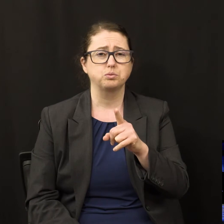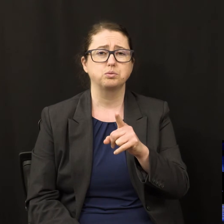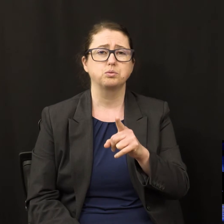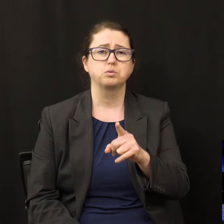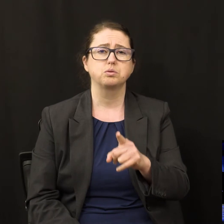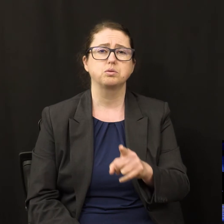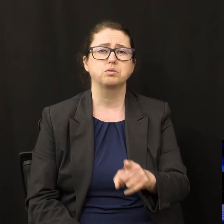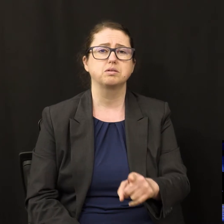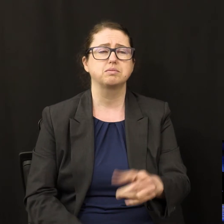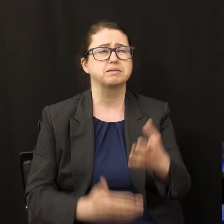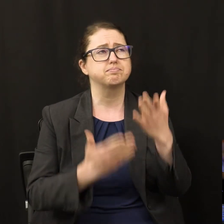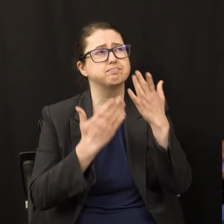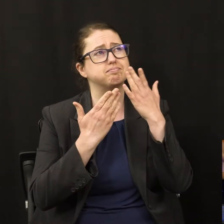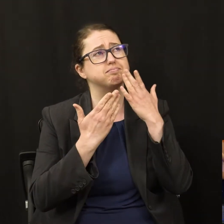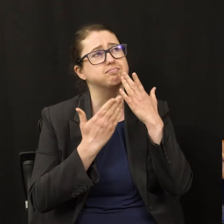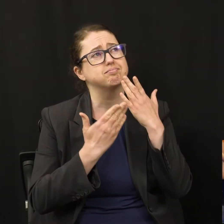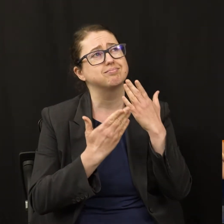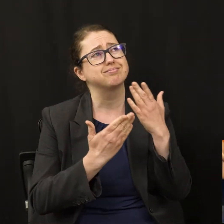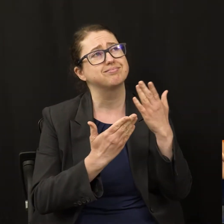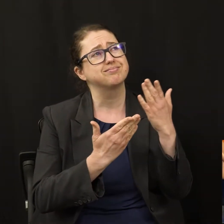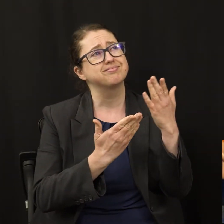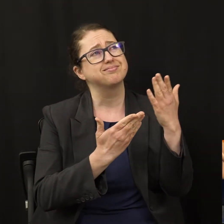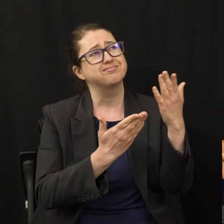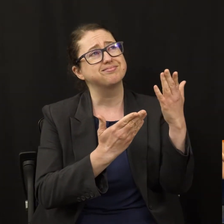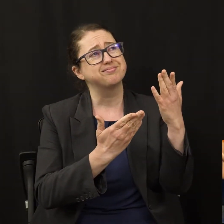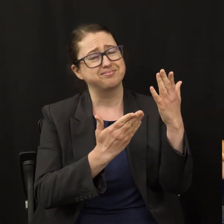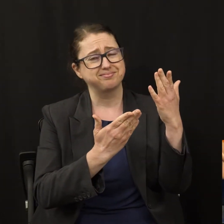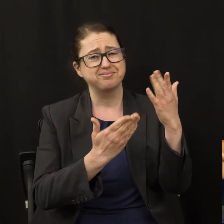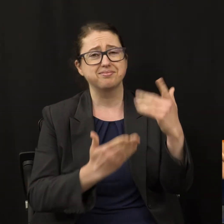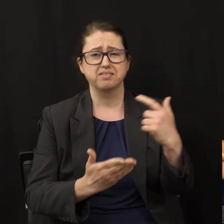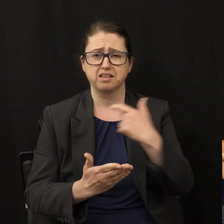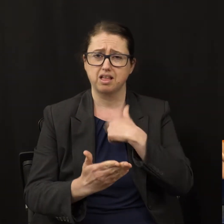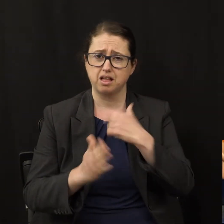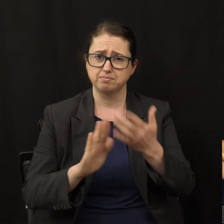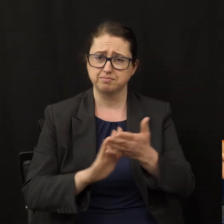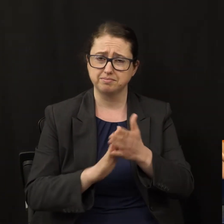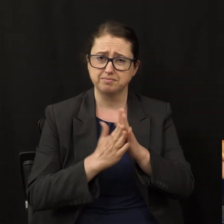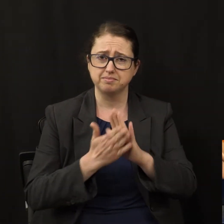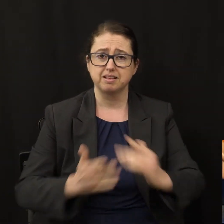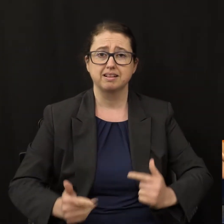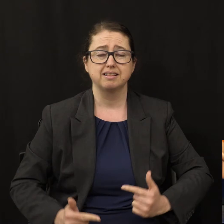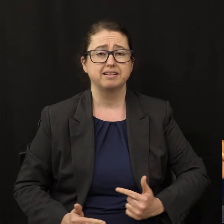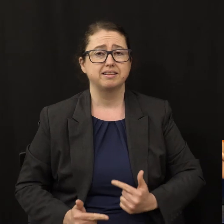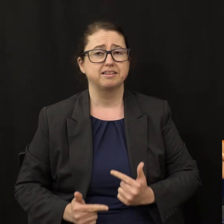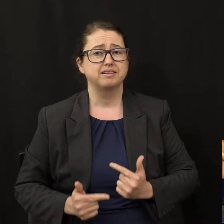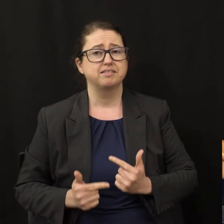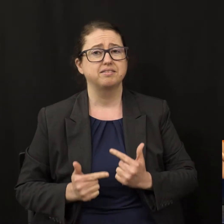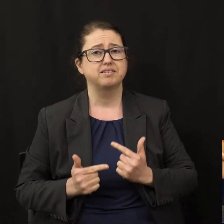With thanksgiving, I'll be a living,